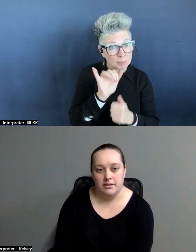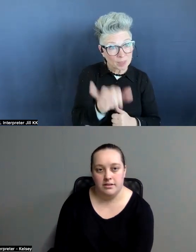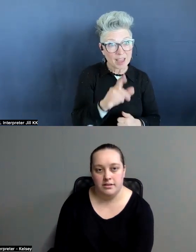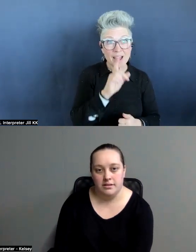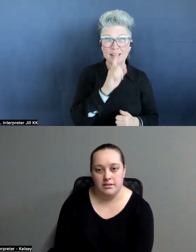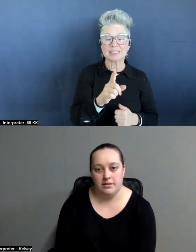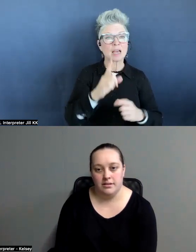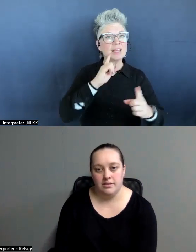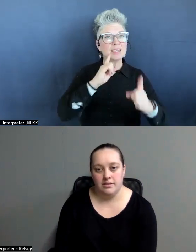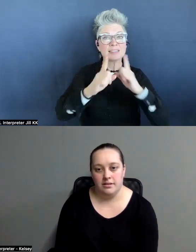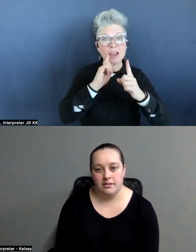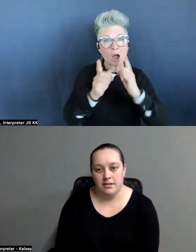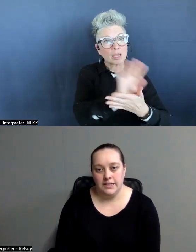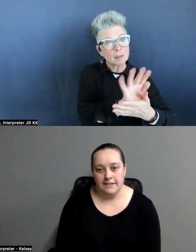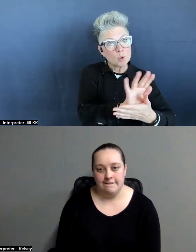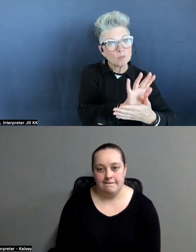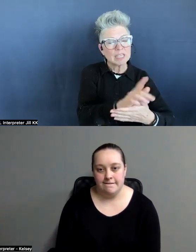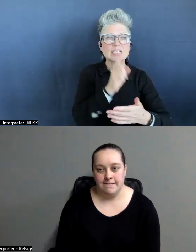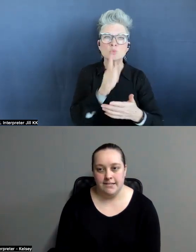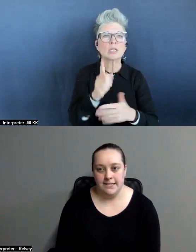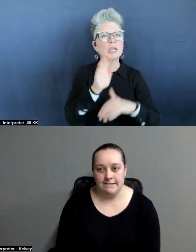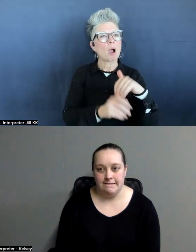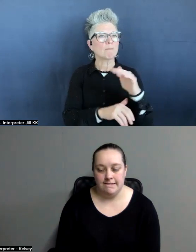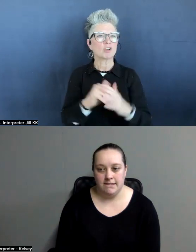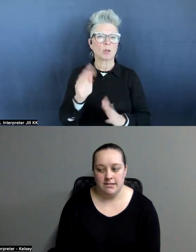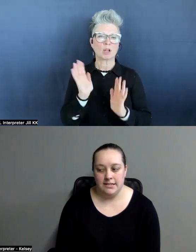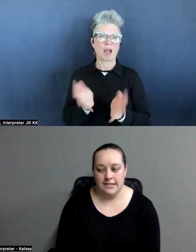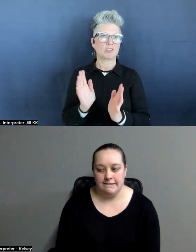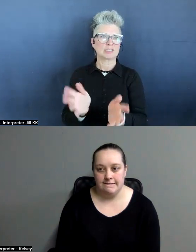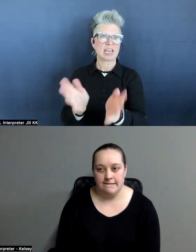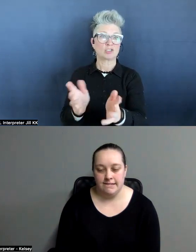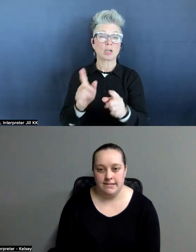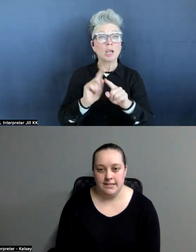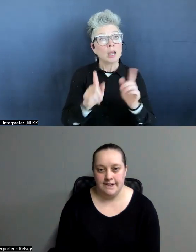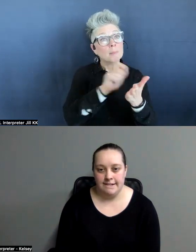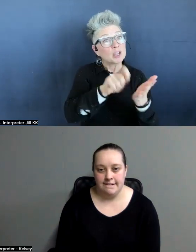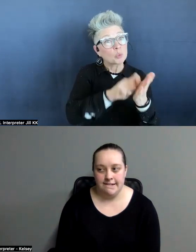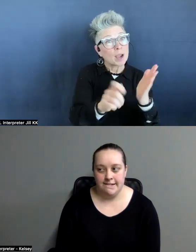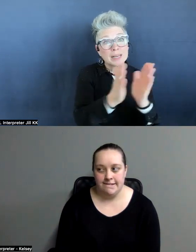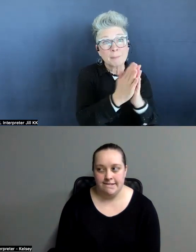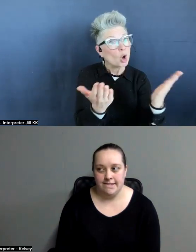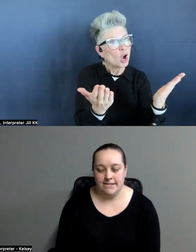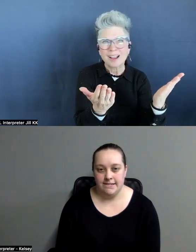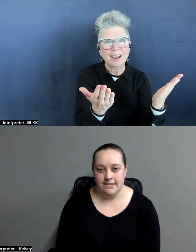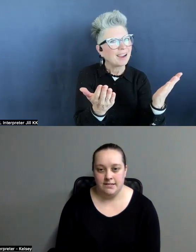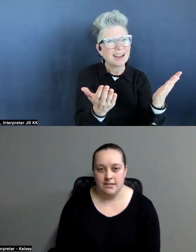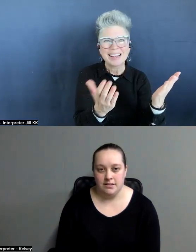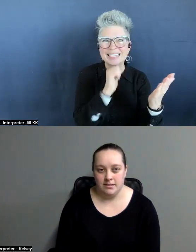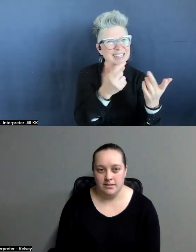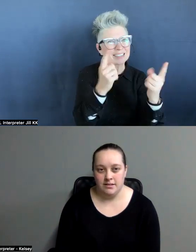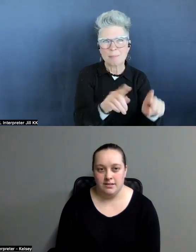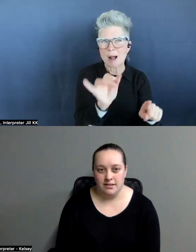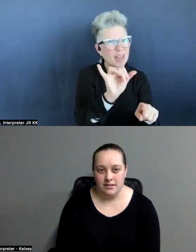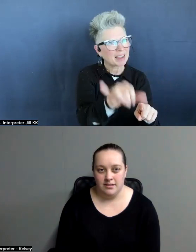dialogue in a movie is really comfortable conversation. But when you're writing in a book, it doesn't always come out very nicely, you know.